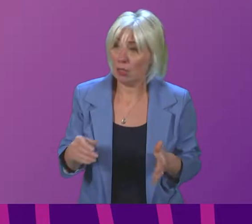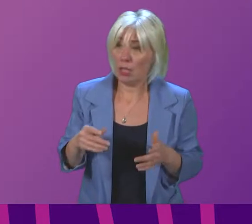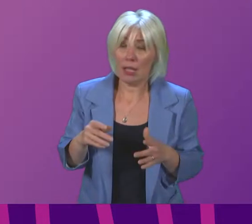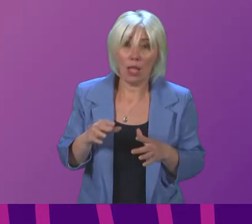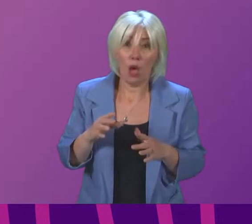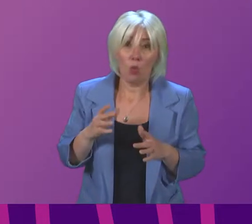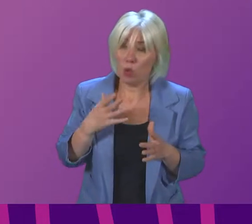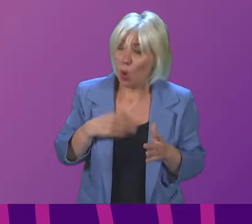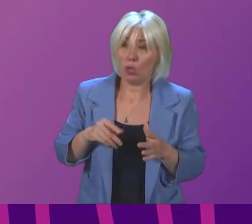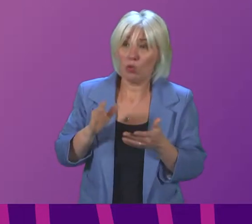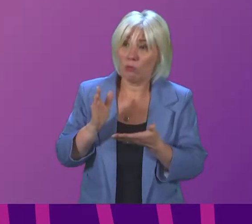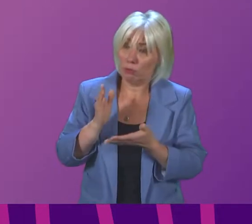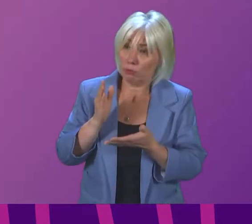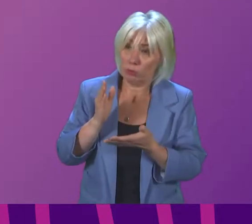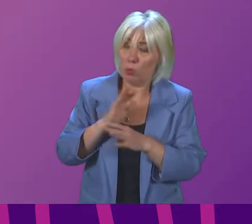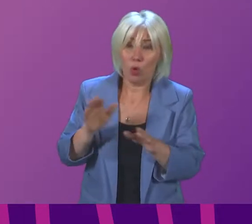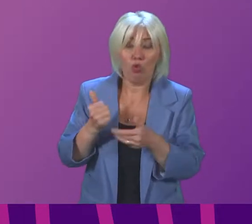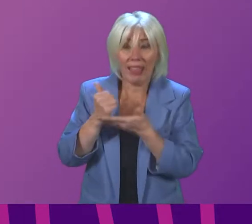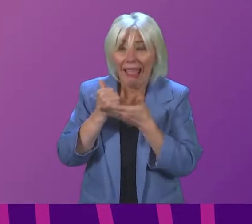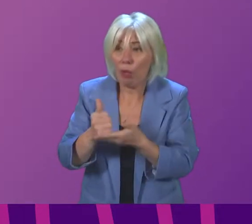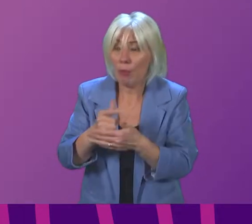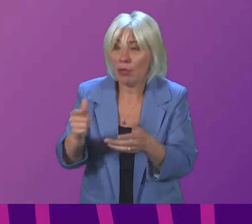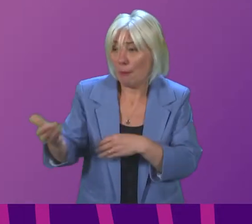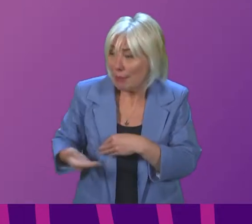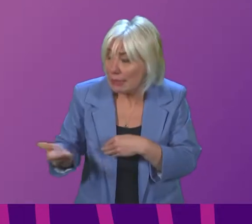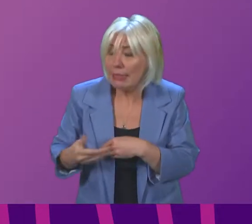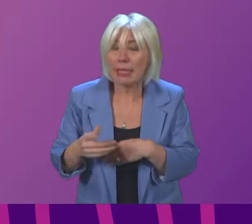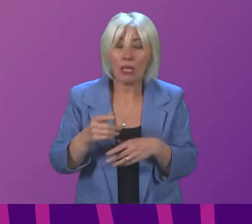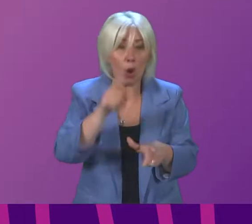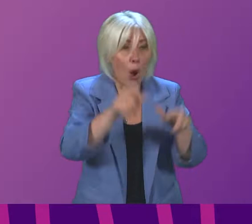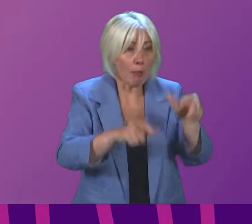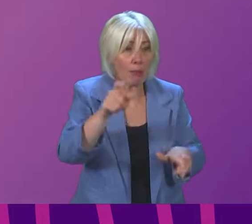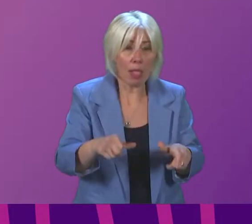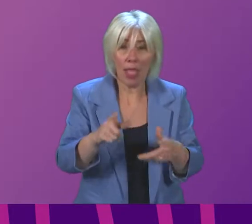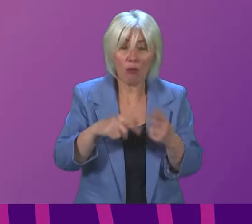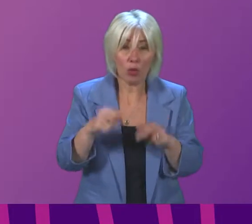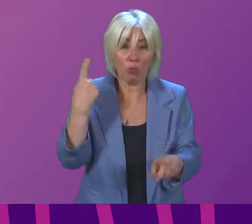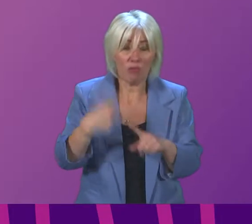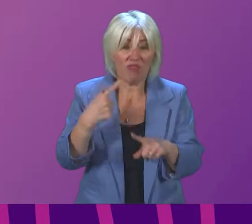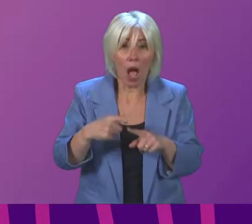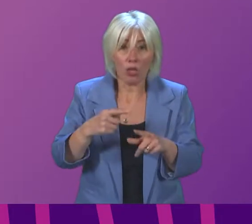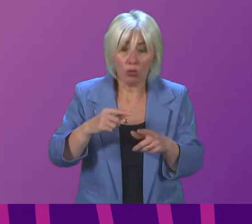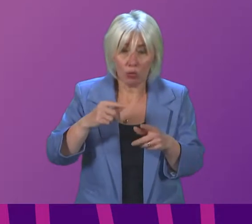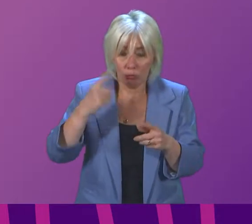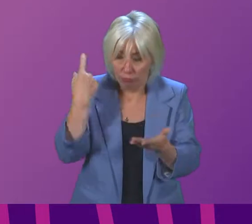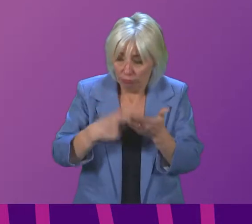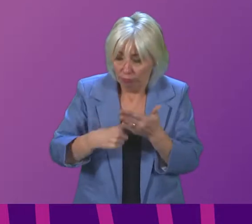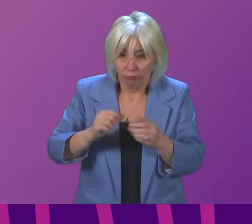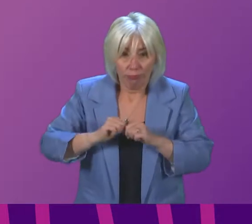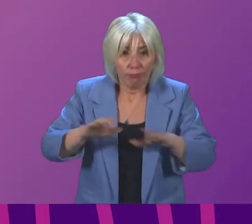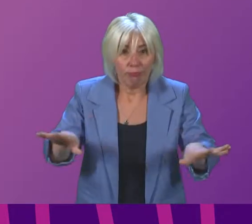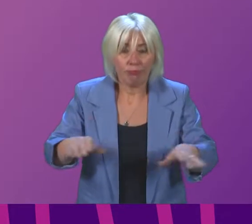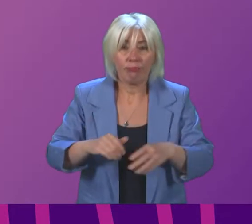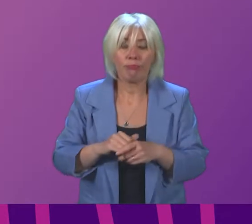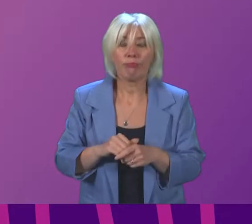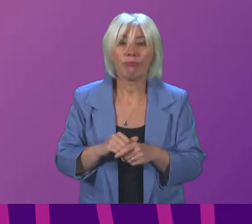any favours if we don't try to act as fast as the virus is replicating Roley Coffey to be followed by Michael